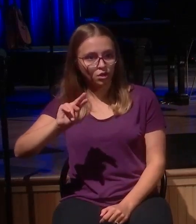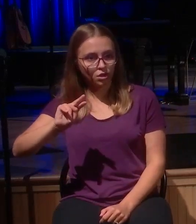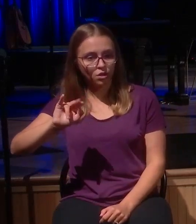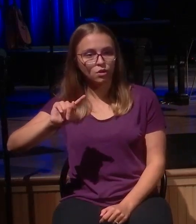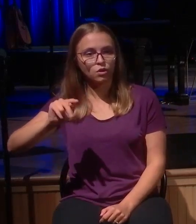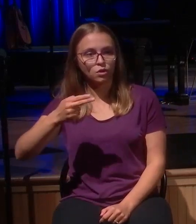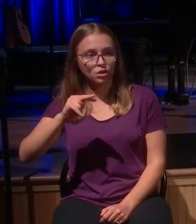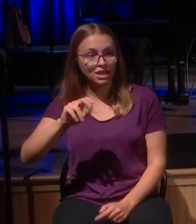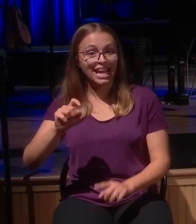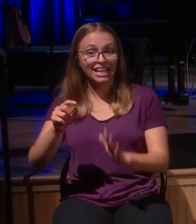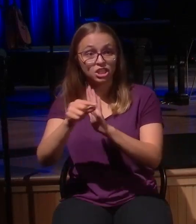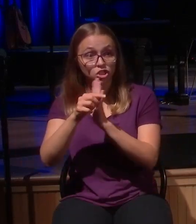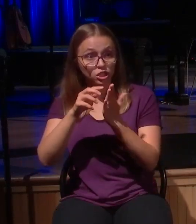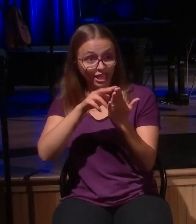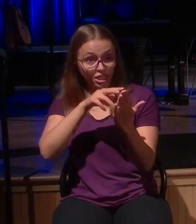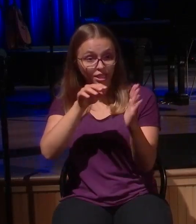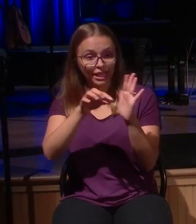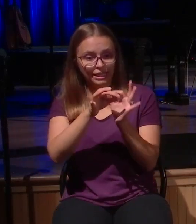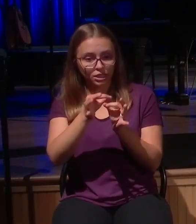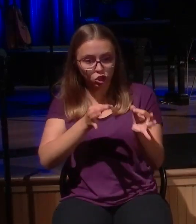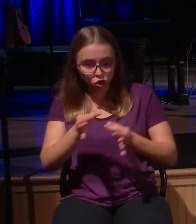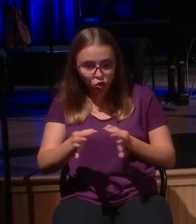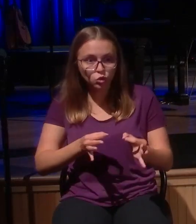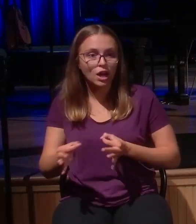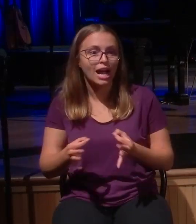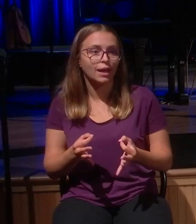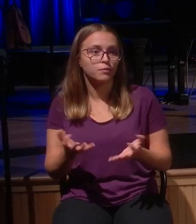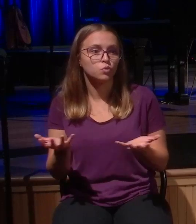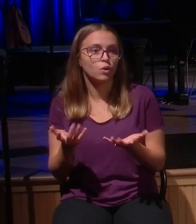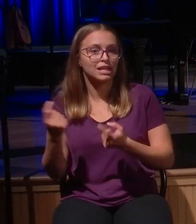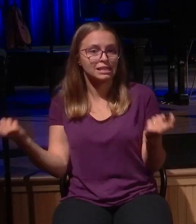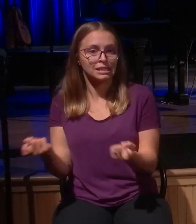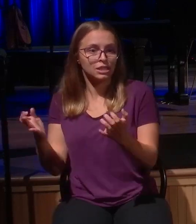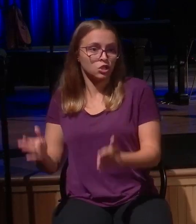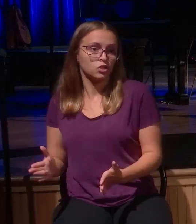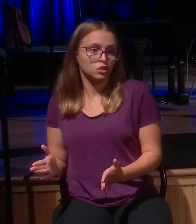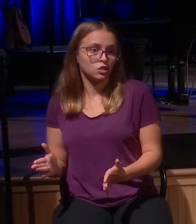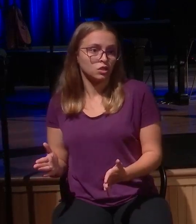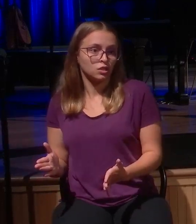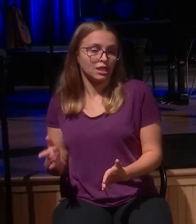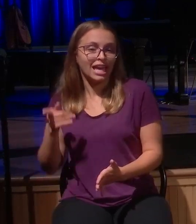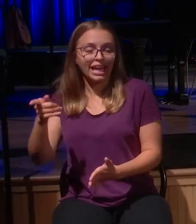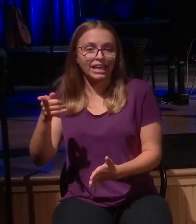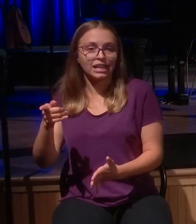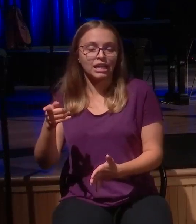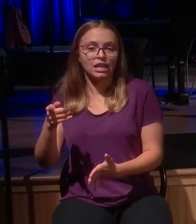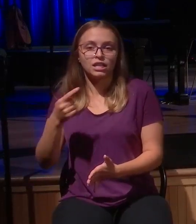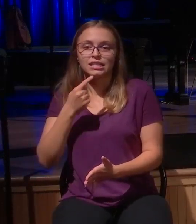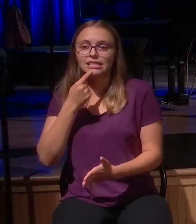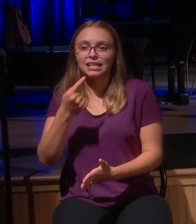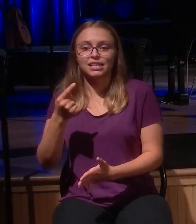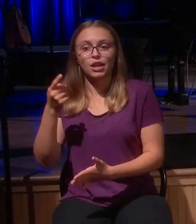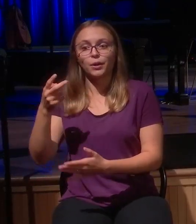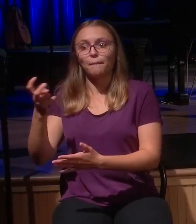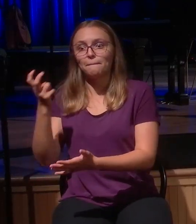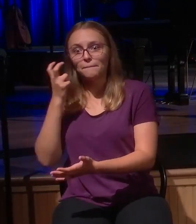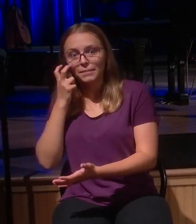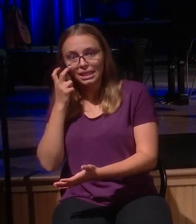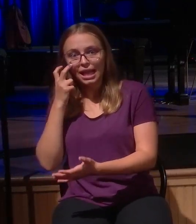even know they're lost, but they're lost. And that's the most worrisome part is being lost and not knowing you're lost. But then 2